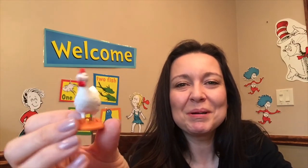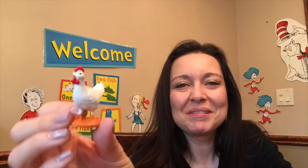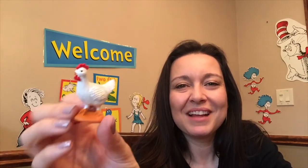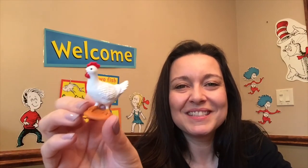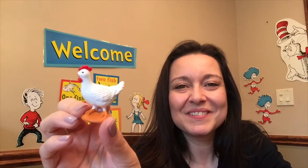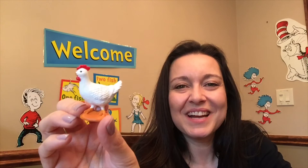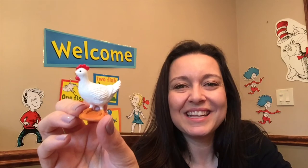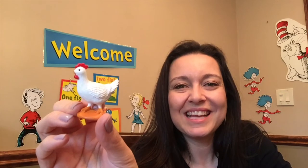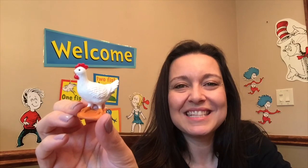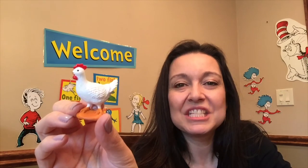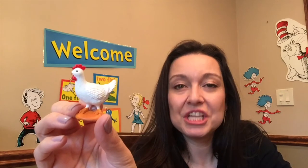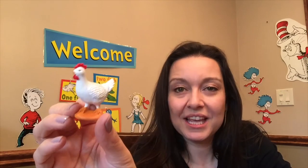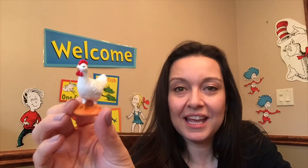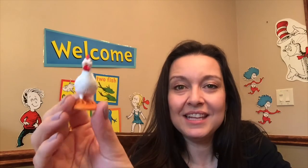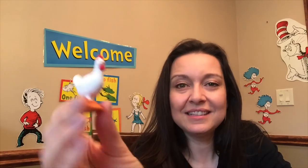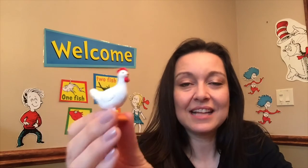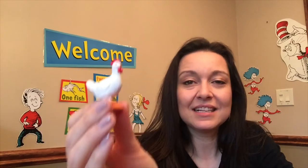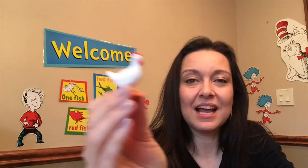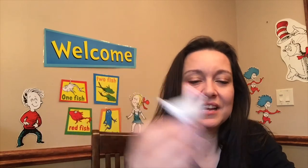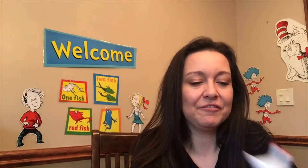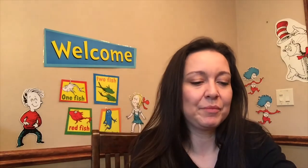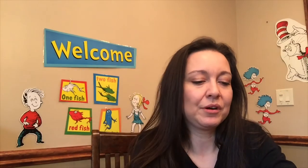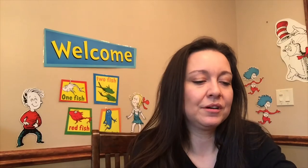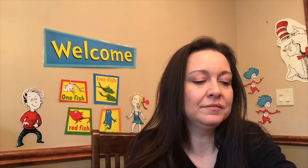that's right that's a chicken that's a kind of bird